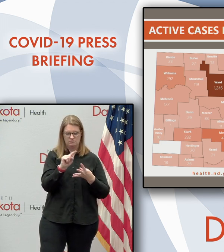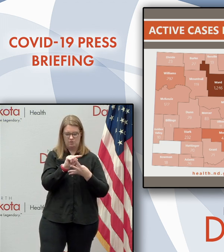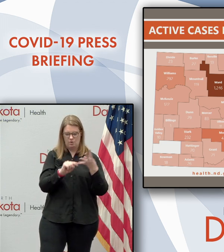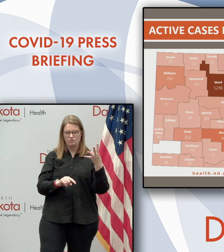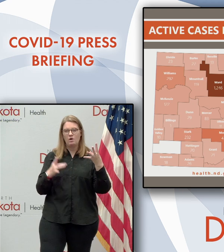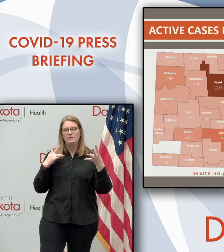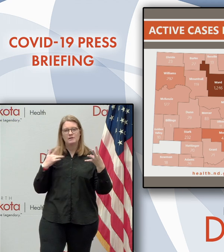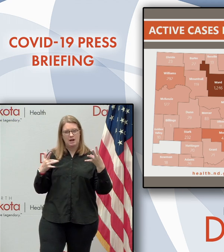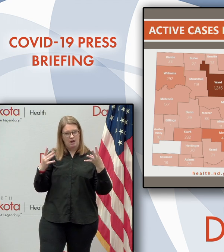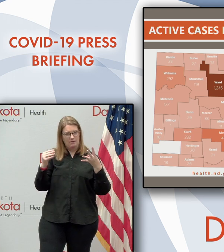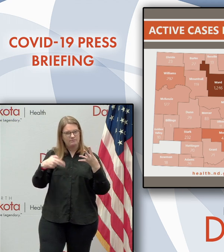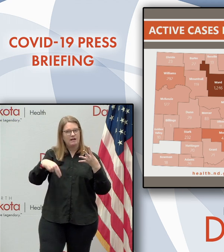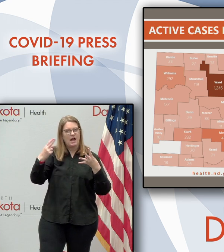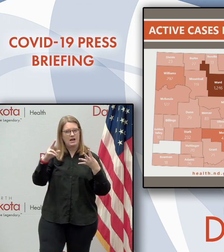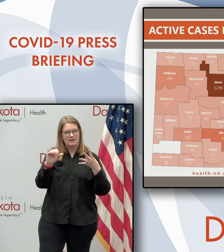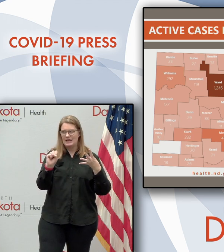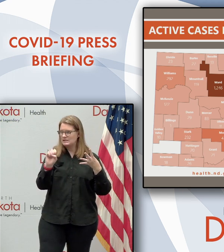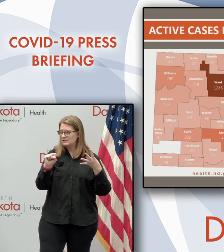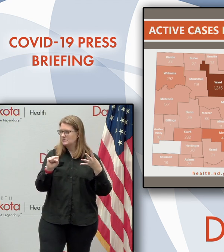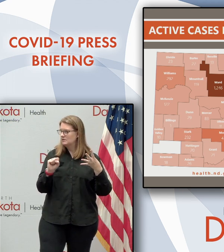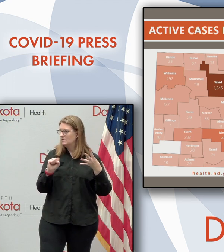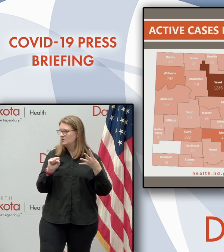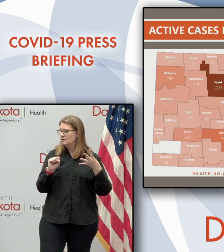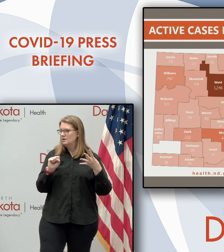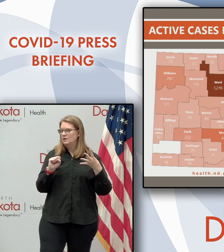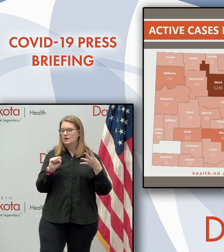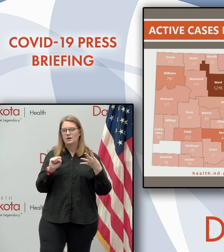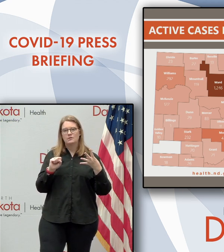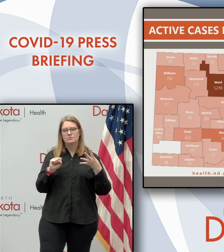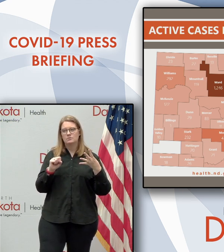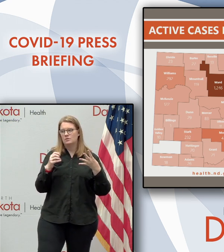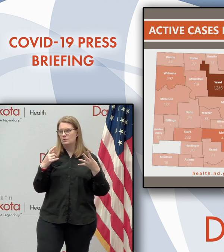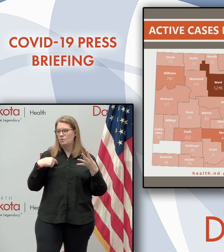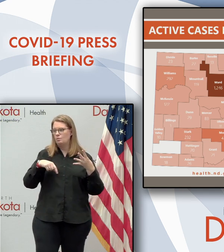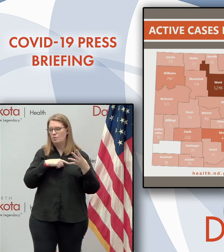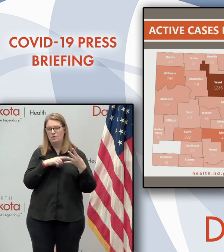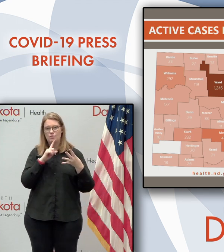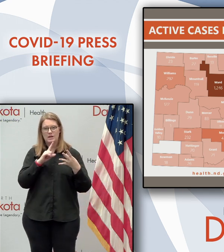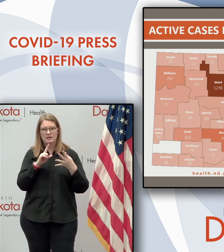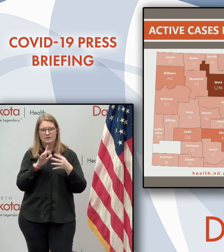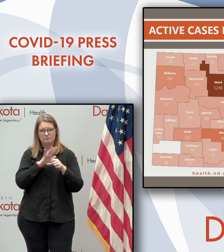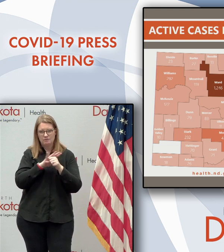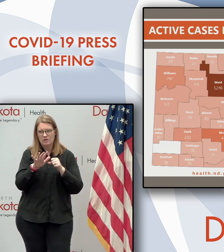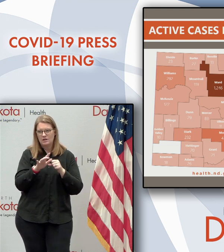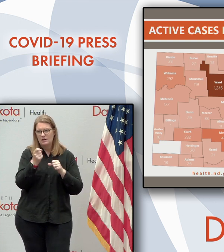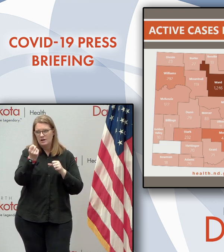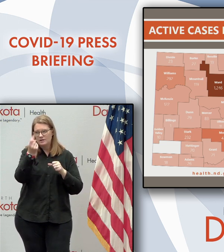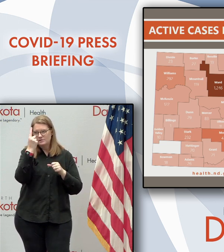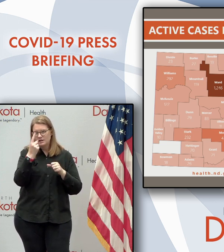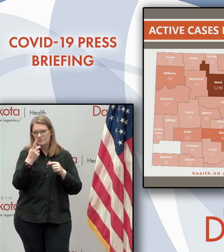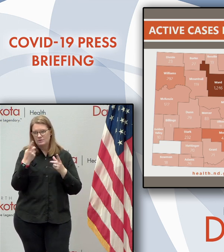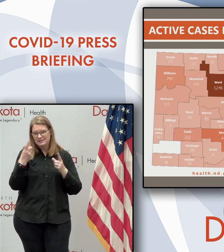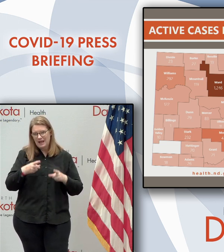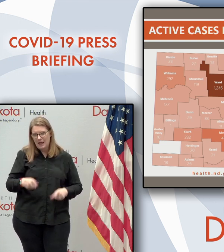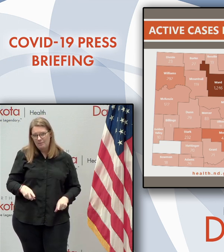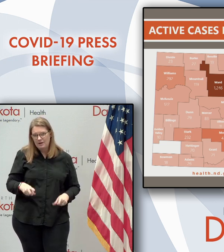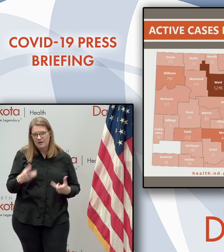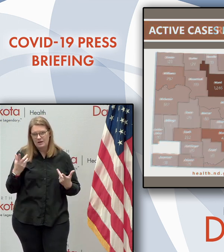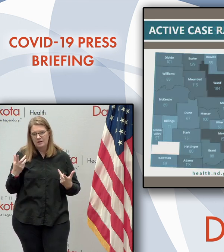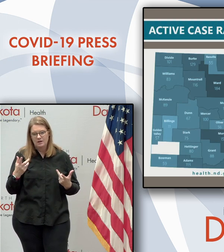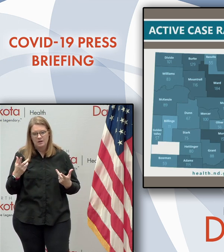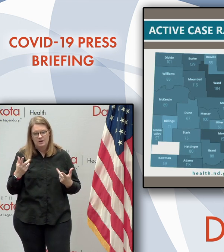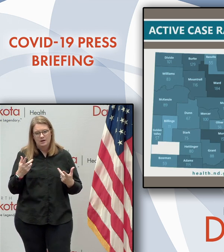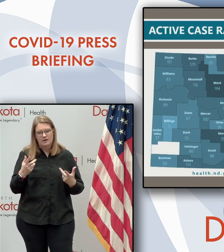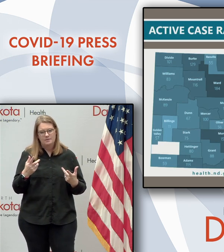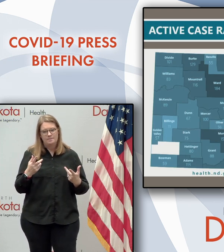uh, more cases. Uh, when we take a look at trying to really understand what's the, the penetration of that relative to population, on the, the next